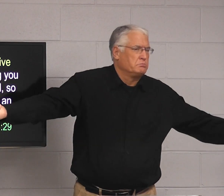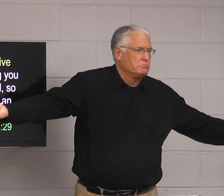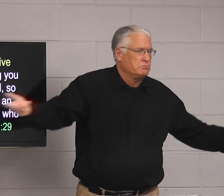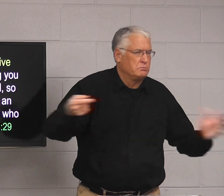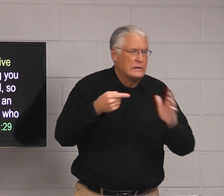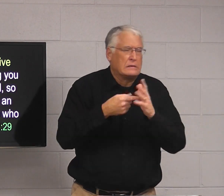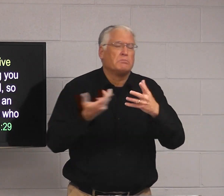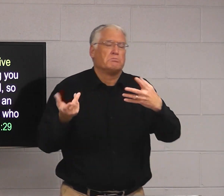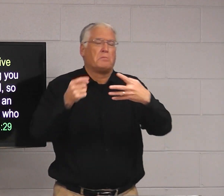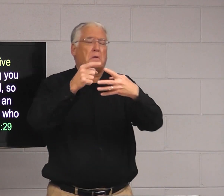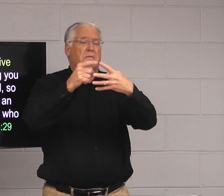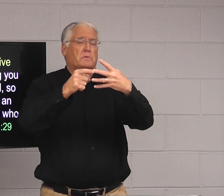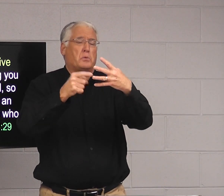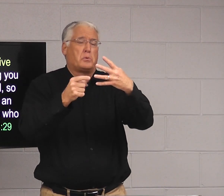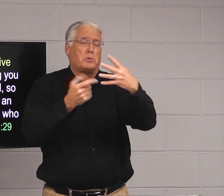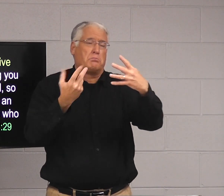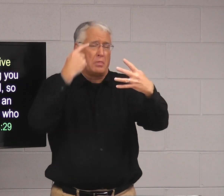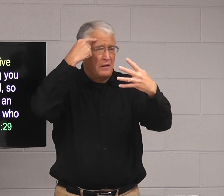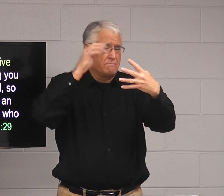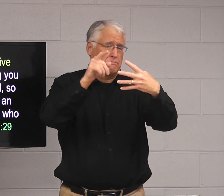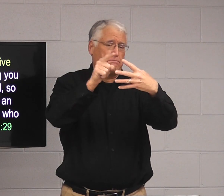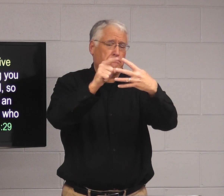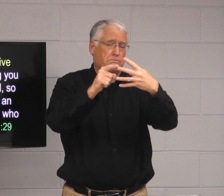For example. I have four things.